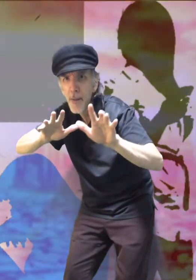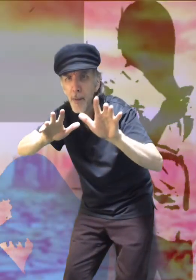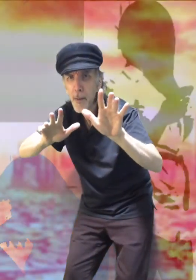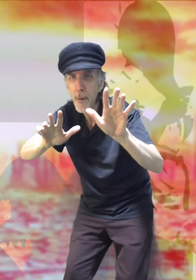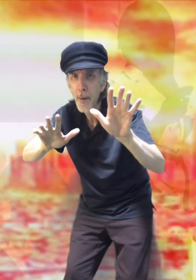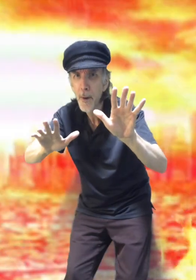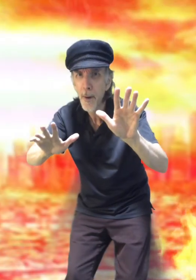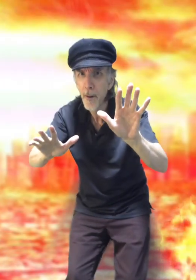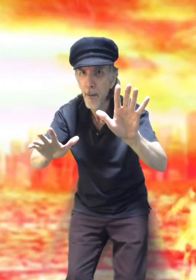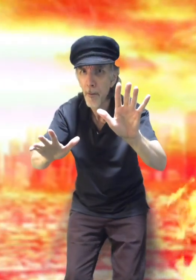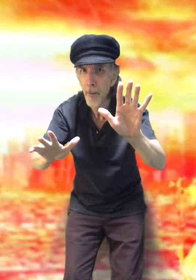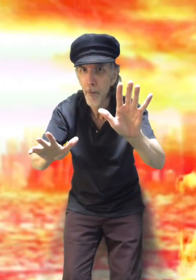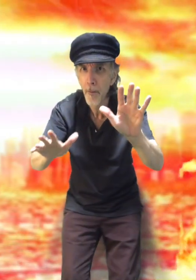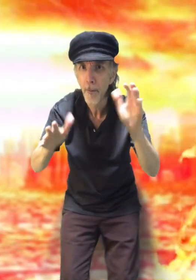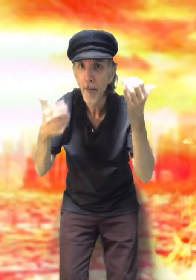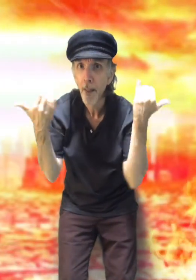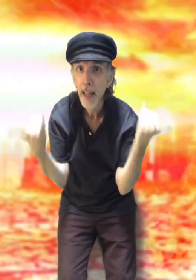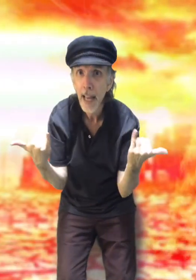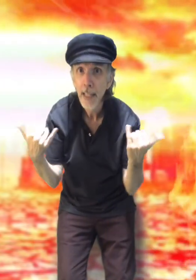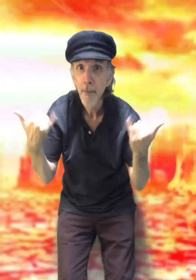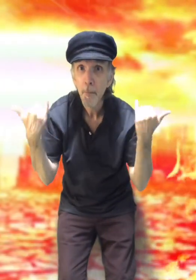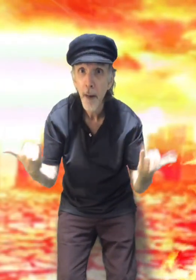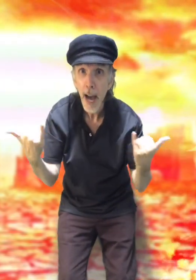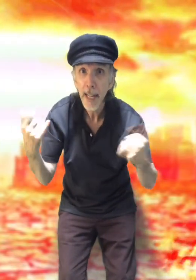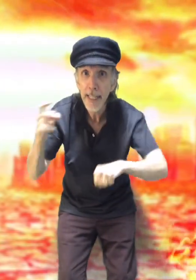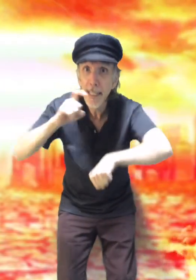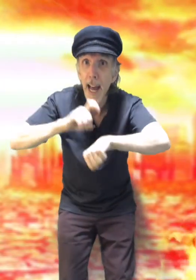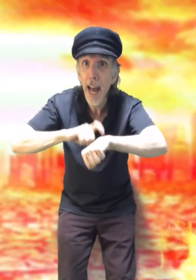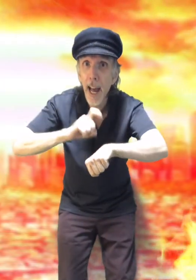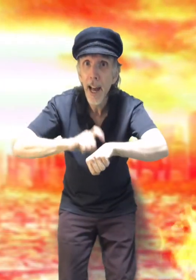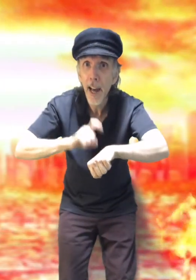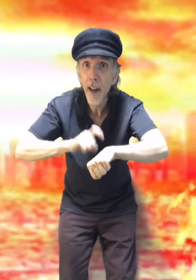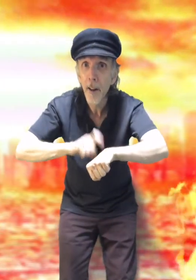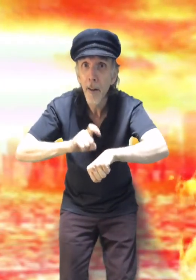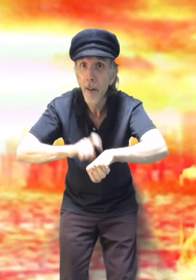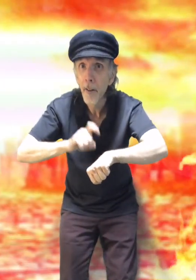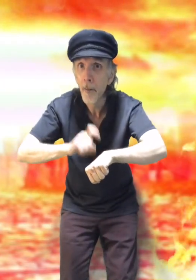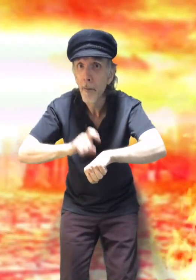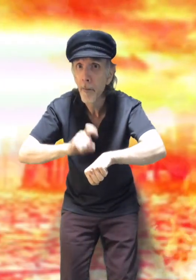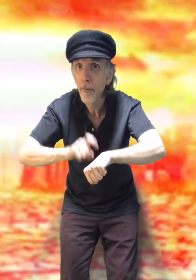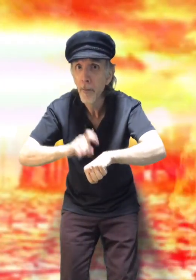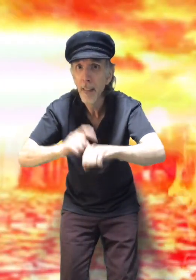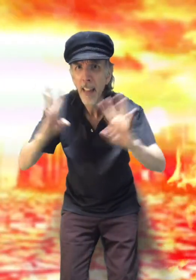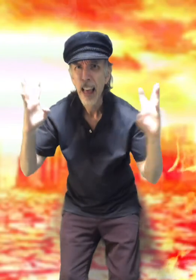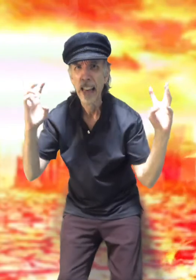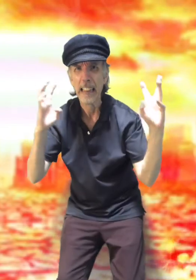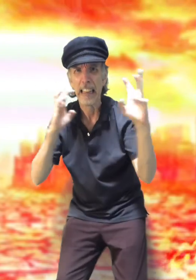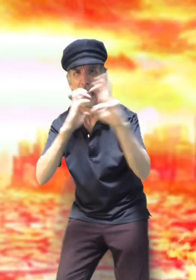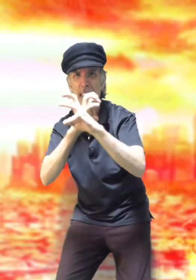Indeed, in this modern time, complicated challenges